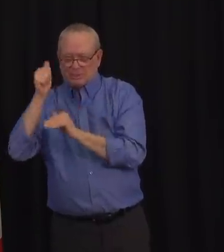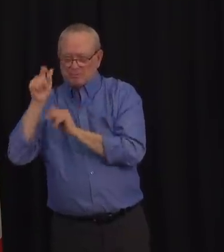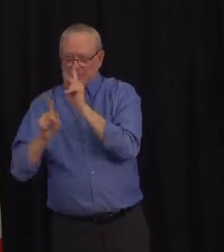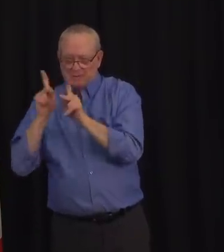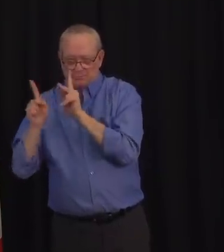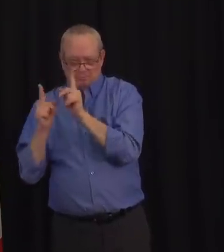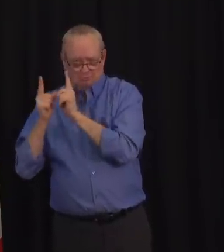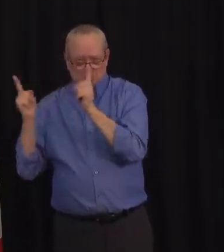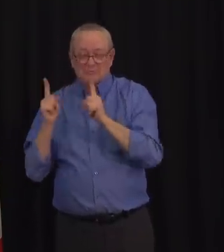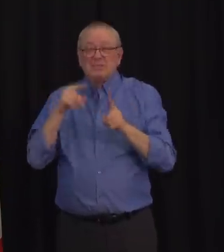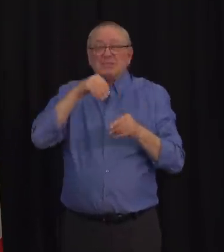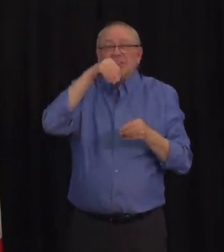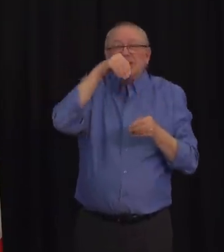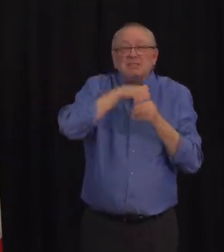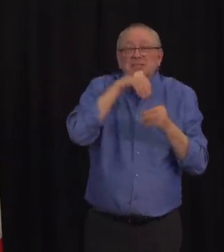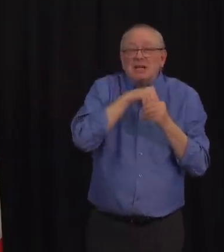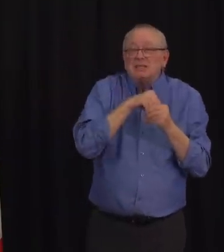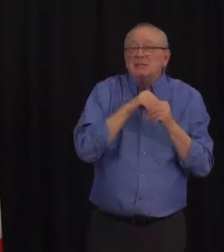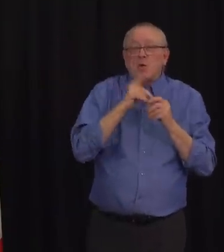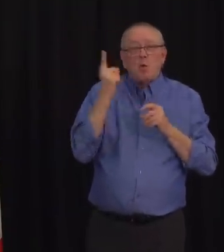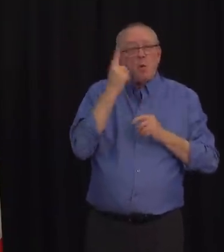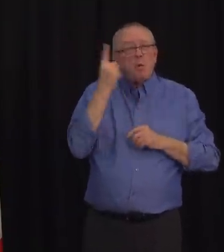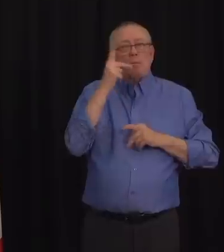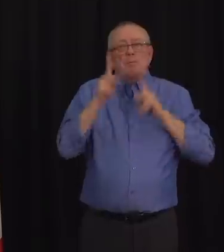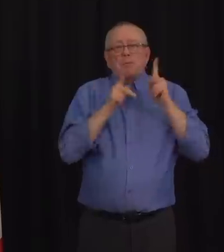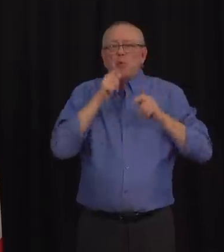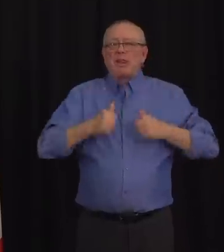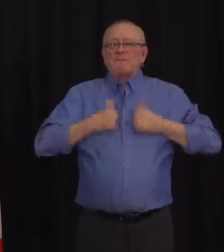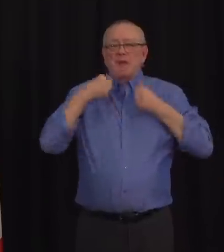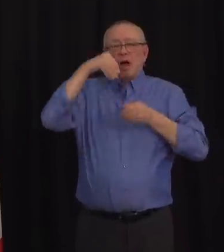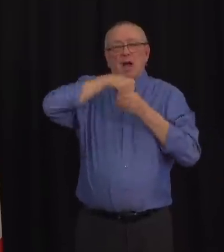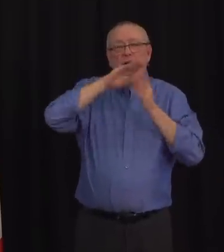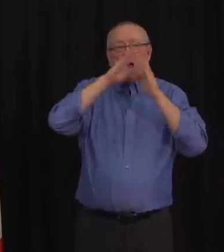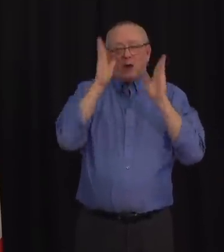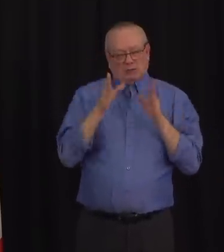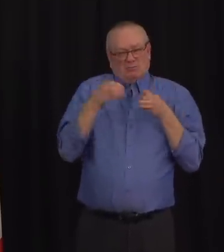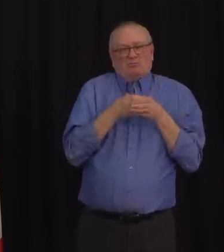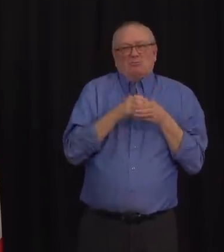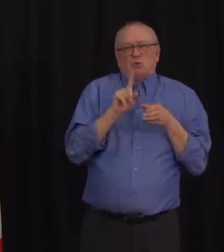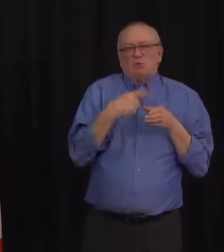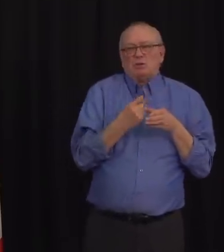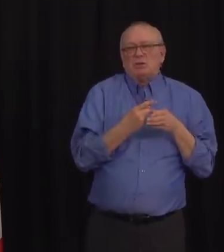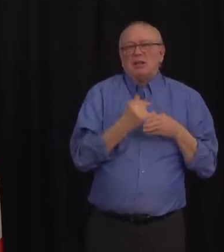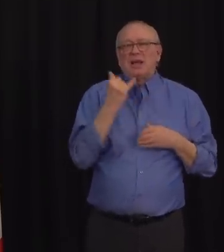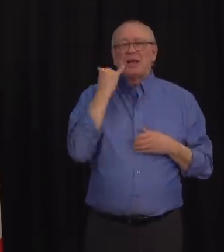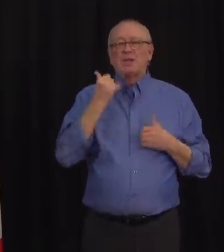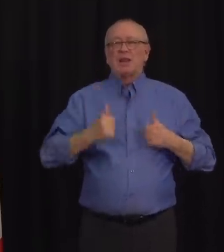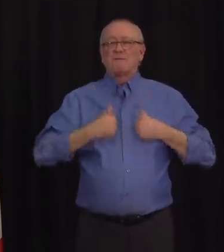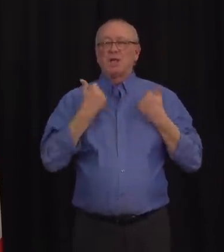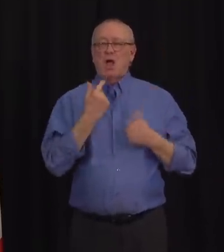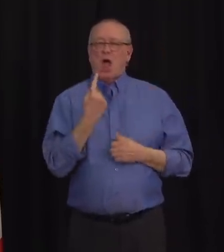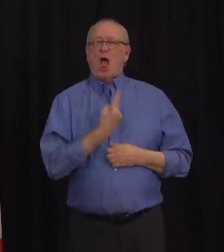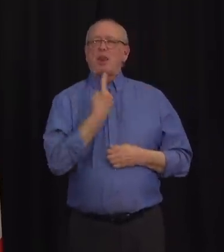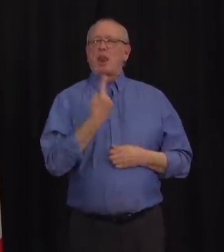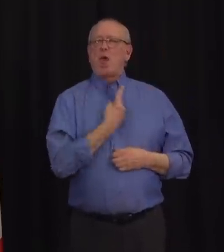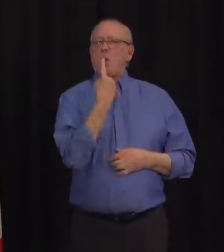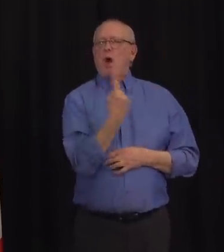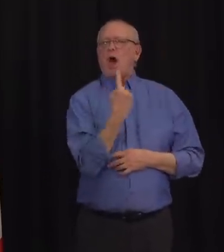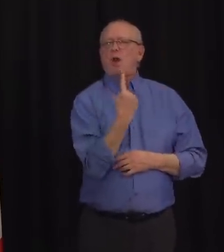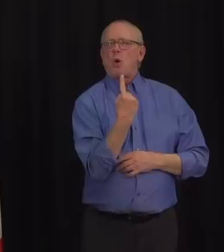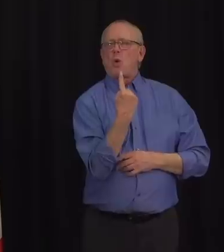household. Now if you're someone who lives alone you may have up to two non-household social contacts.